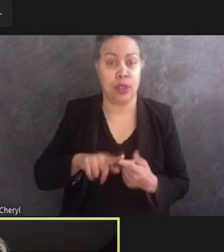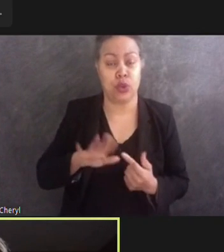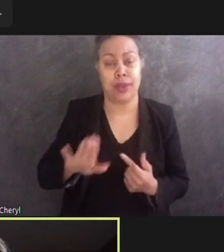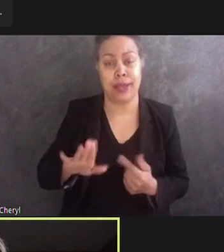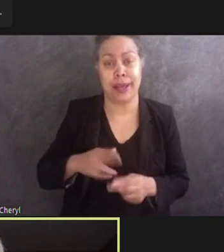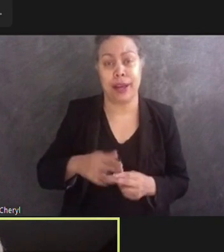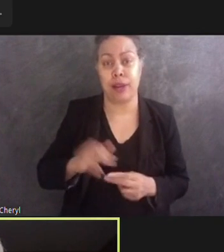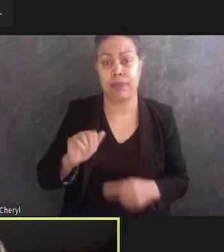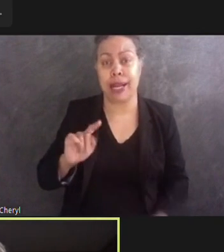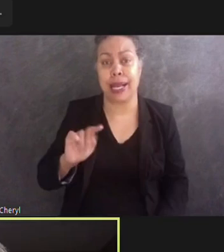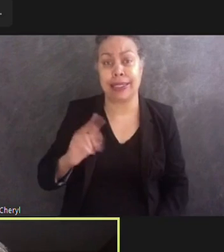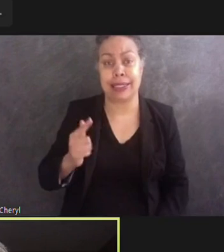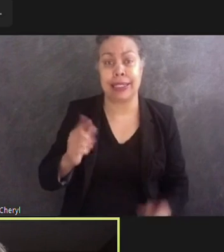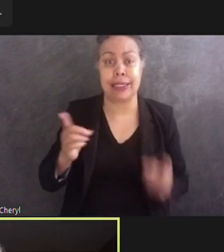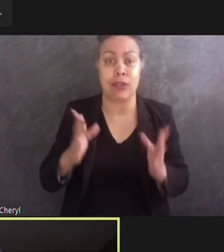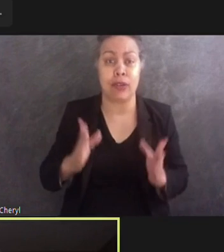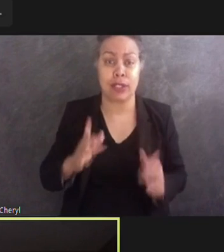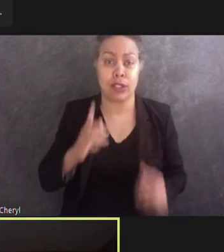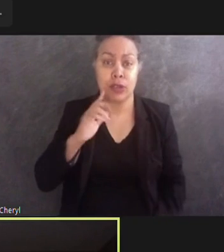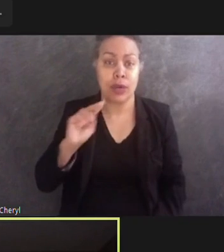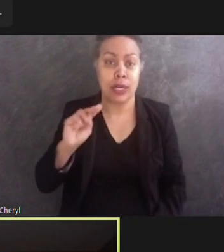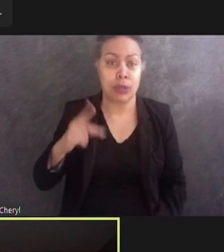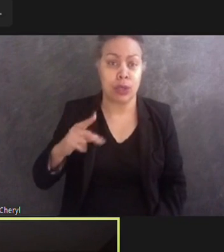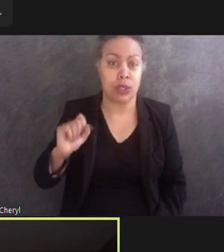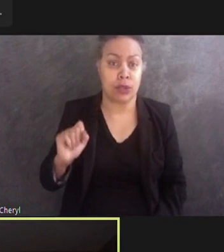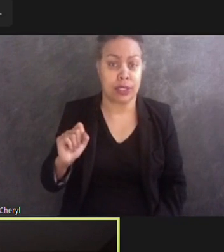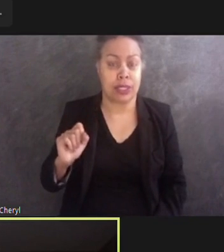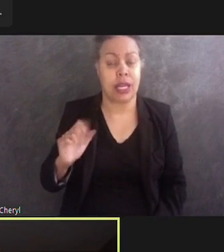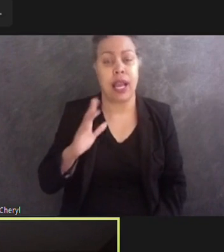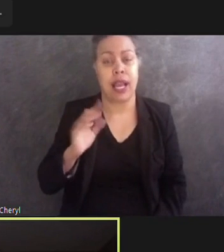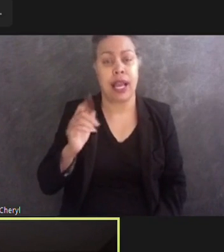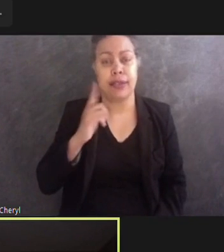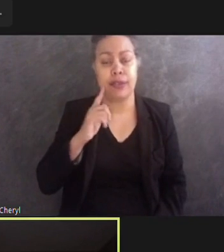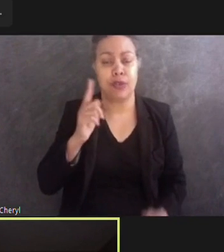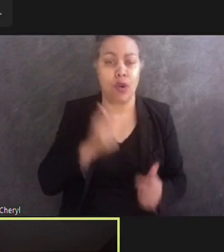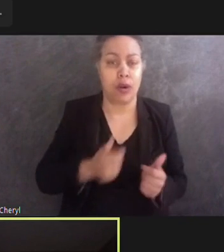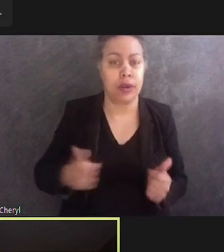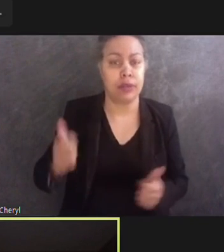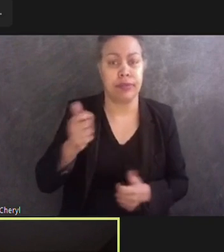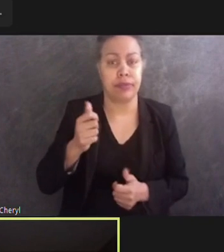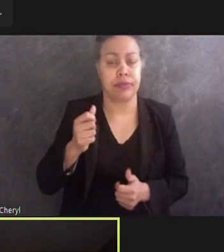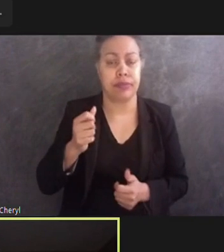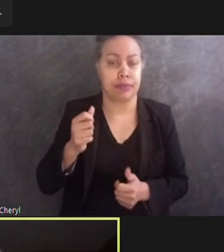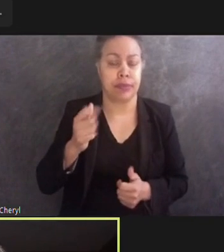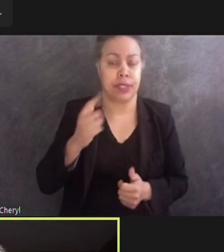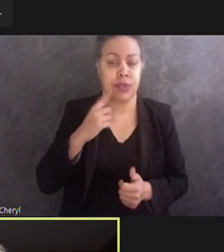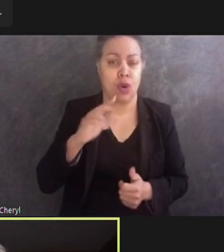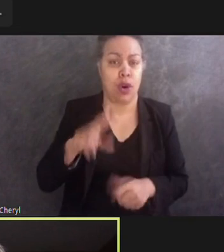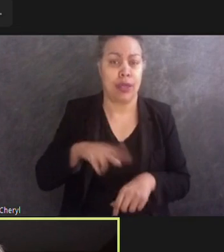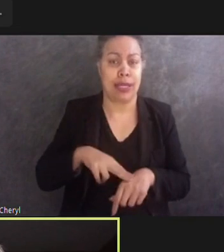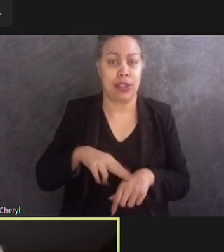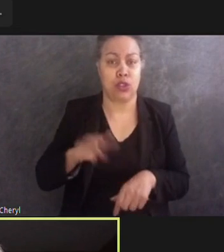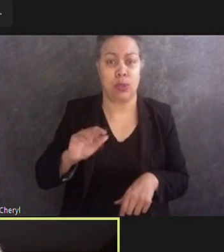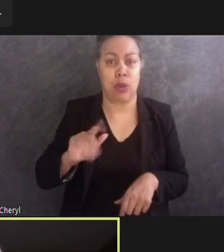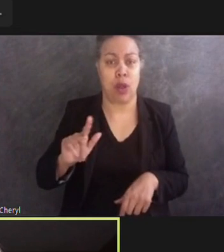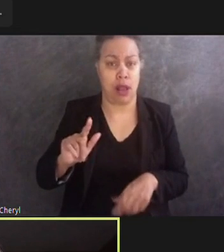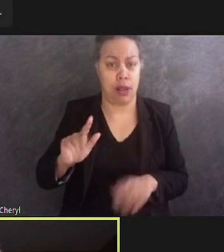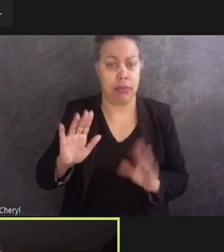the National Park Service and to the Superintendent of the National Mall, along with an invitation